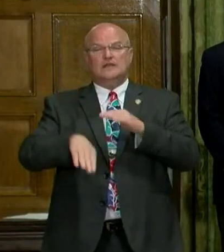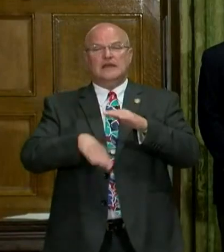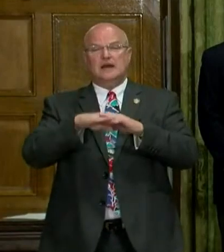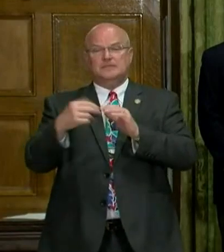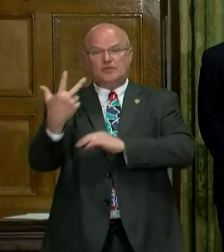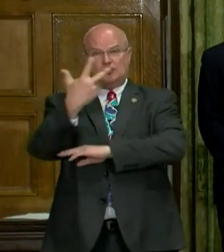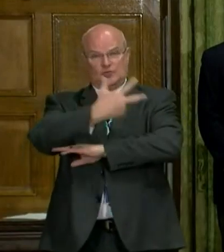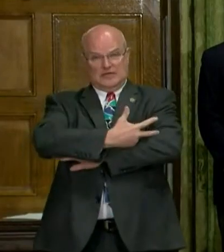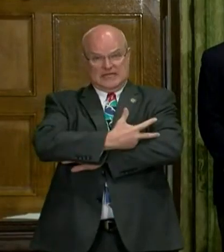to three days.